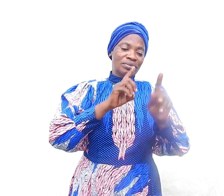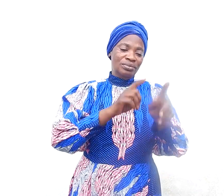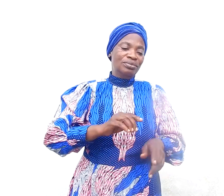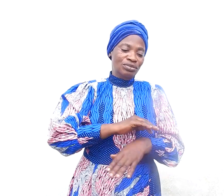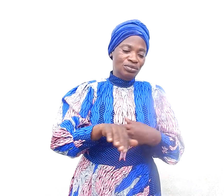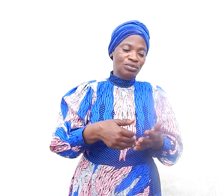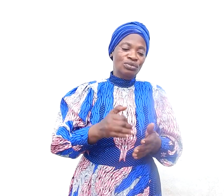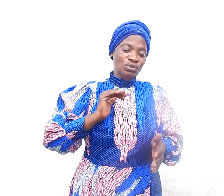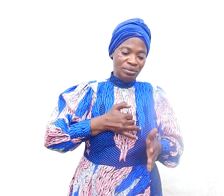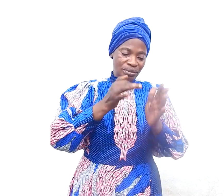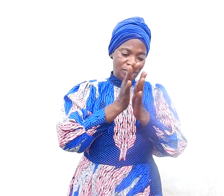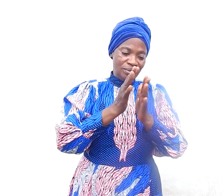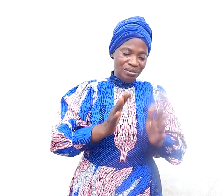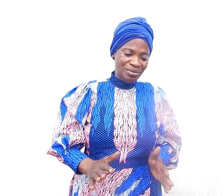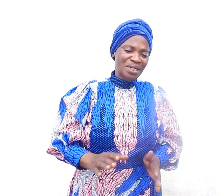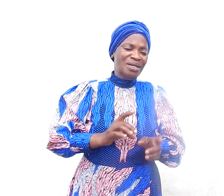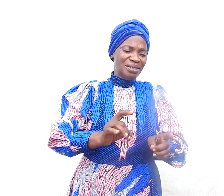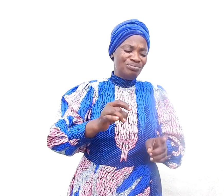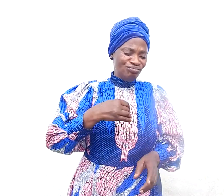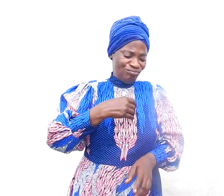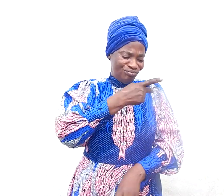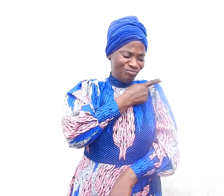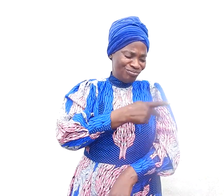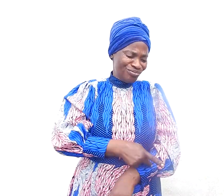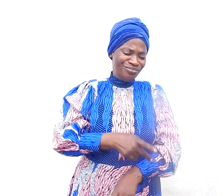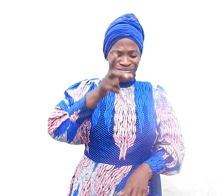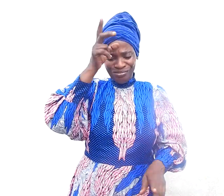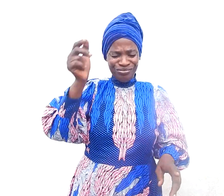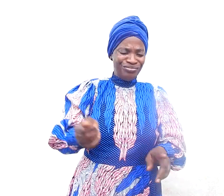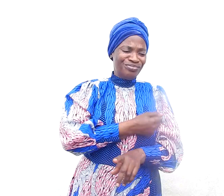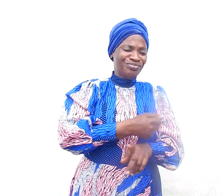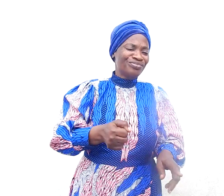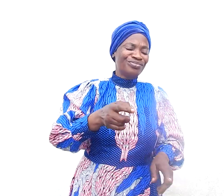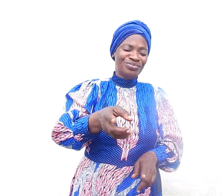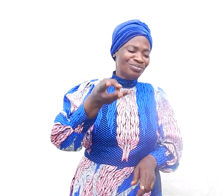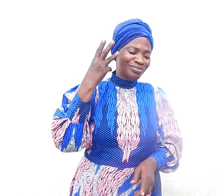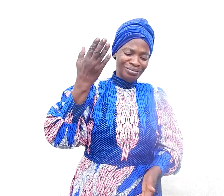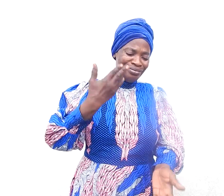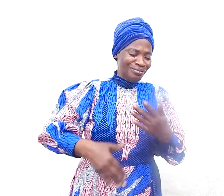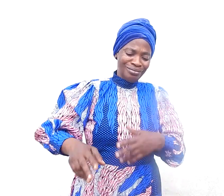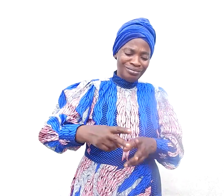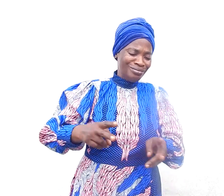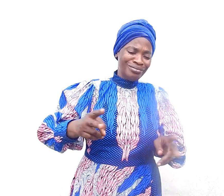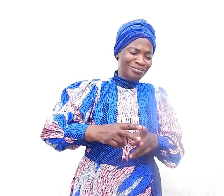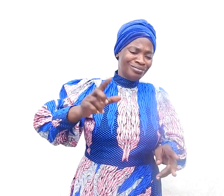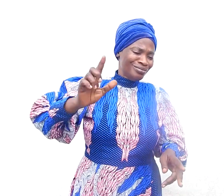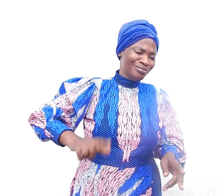answer all our prayers during my pregnancy satan really attacked the child seriously